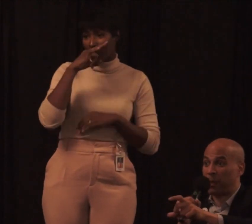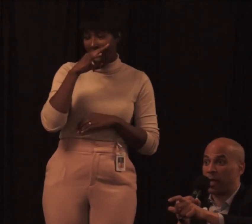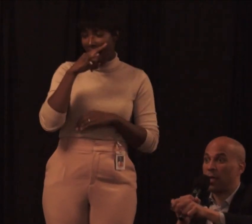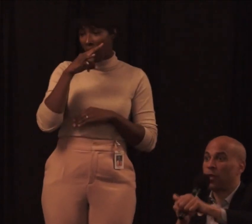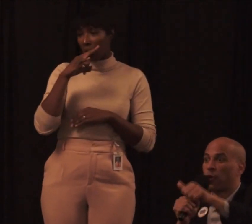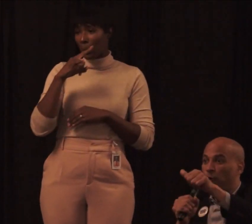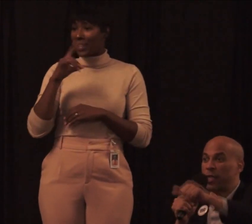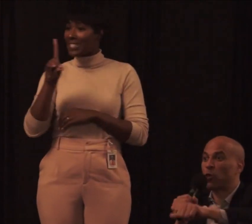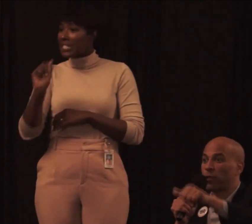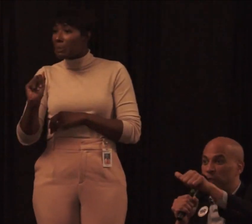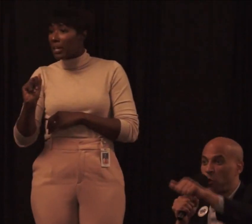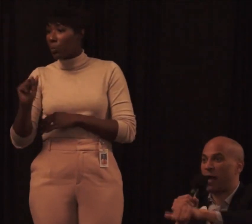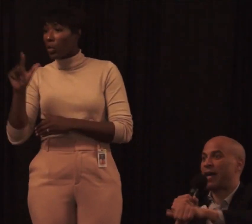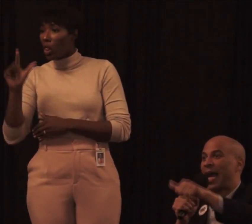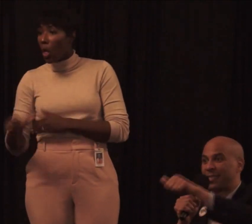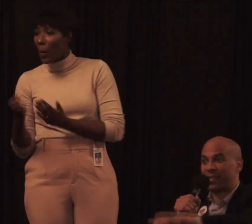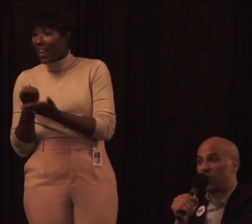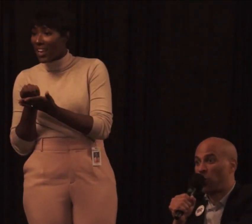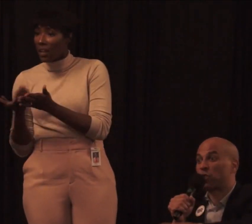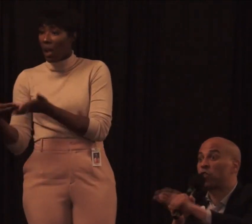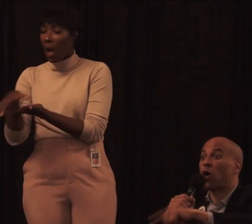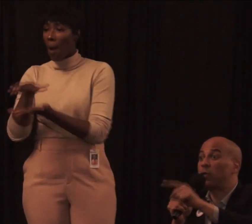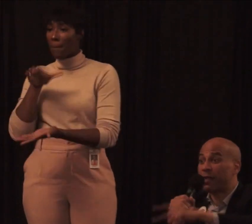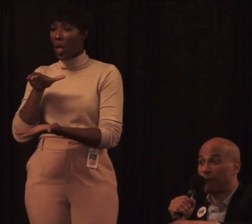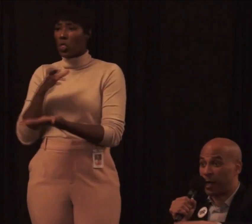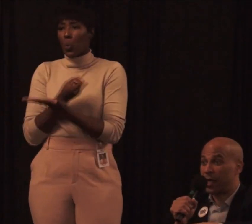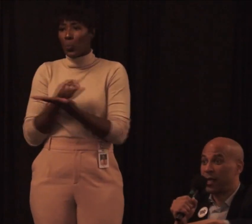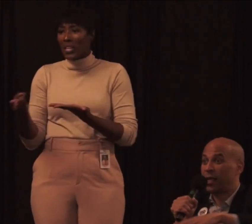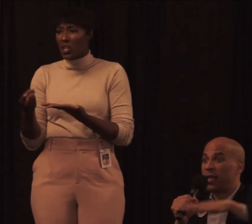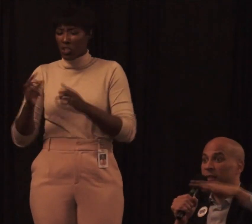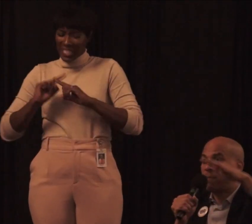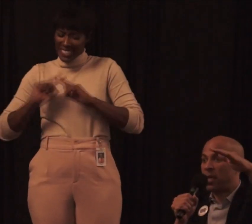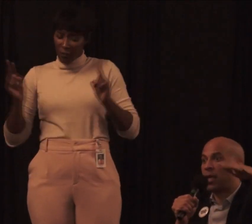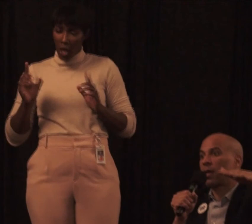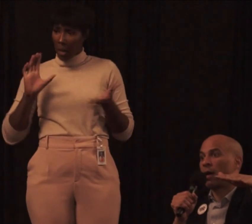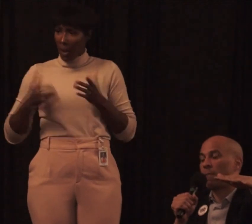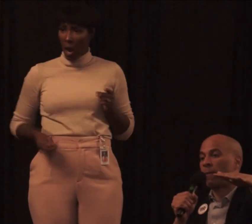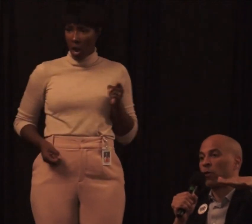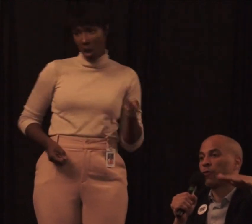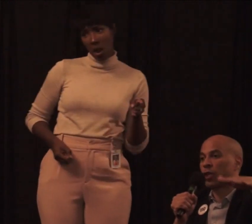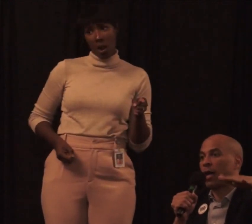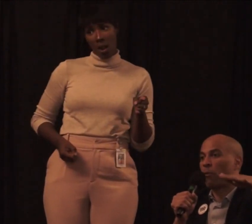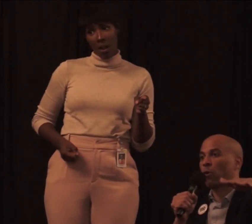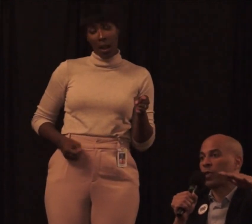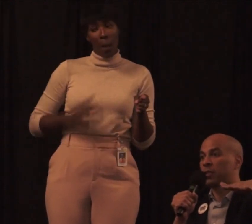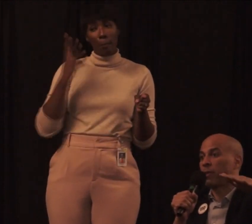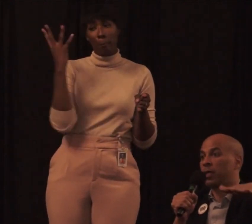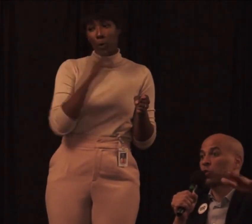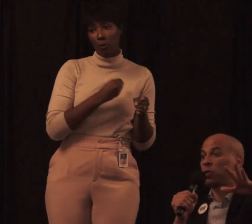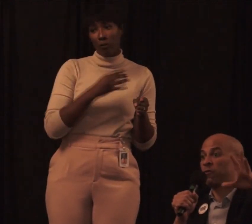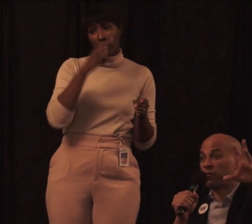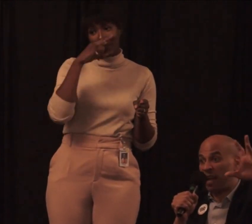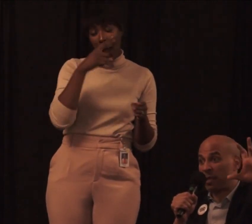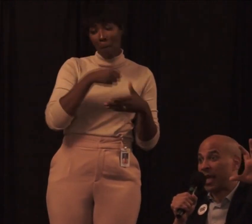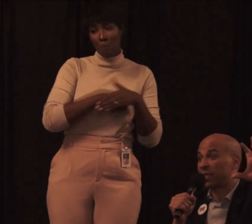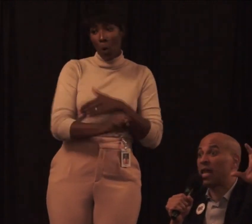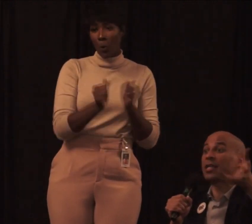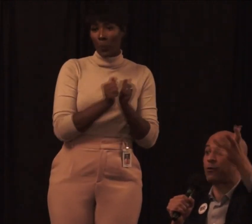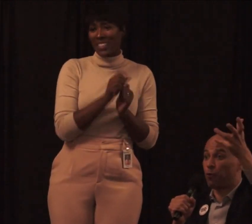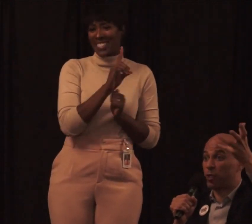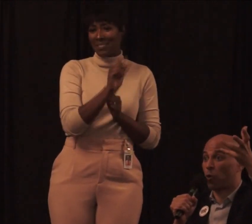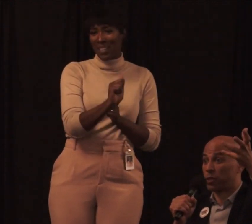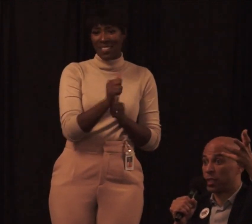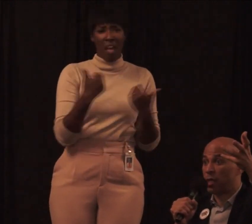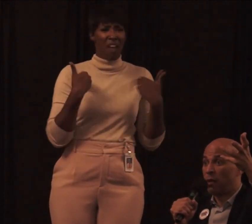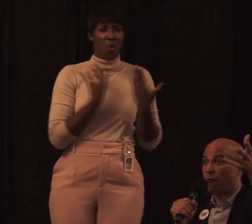-income family, the resources you have access to are so different than being a beautiful child born with disabilities to a family that has